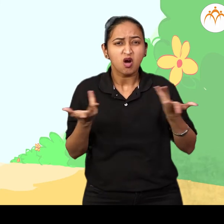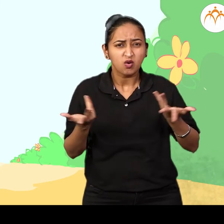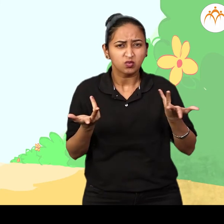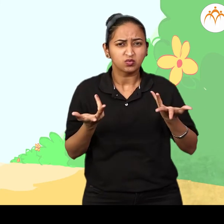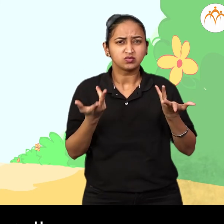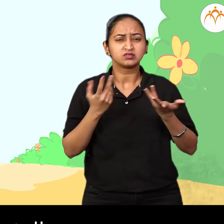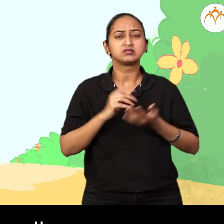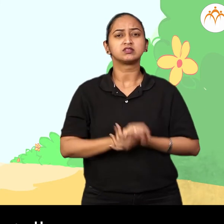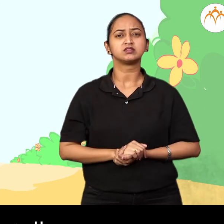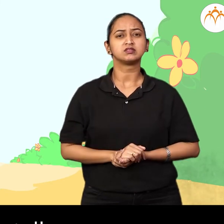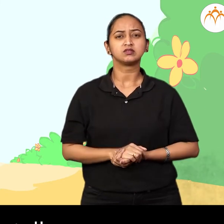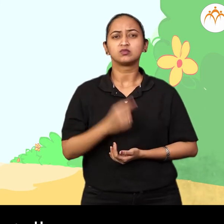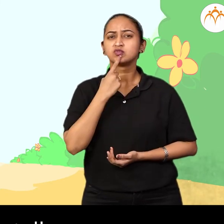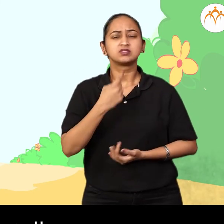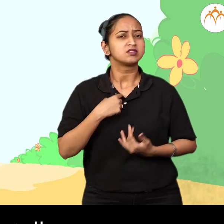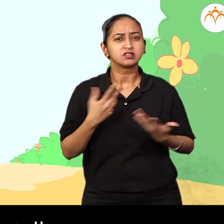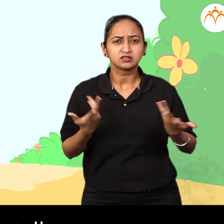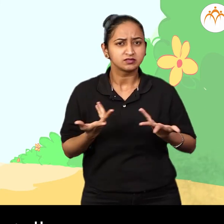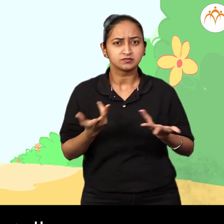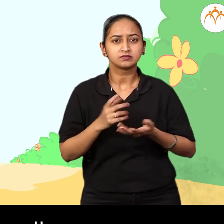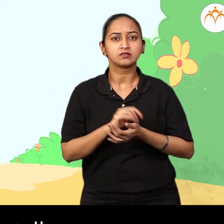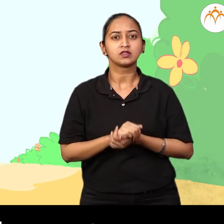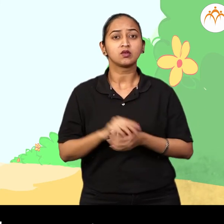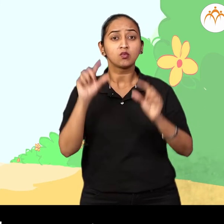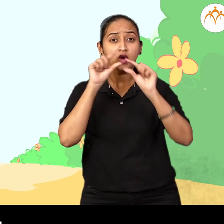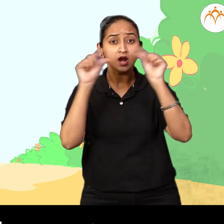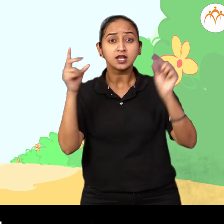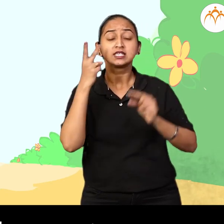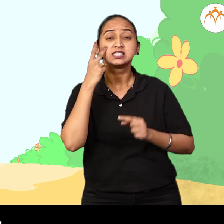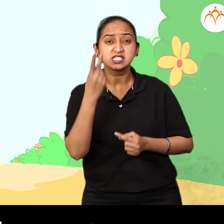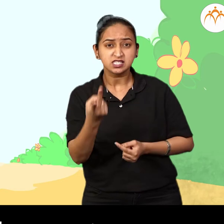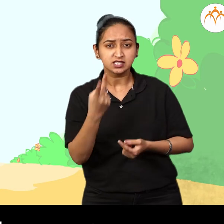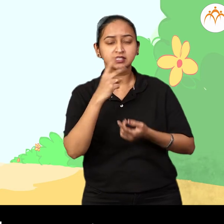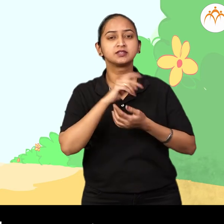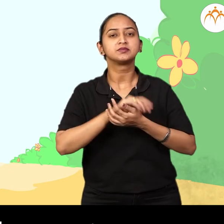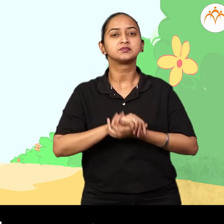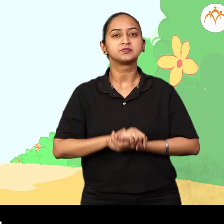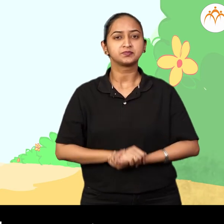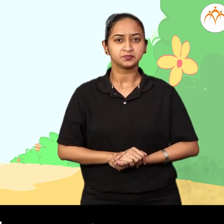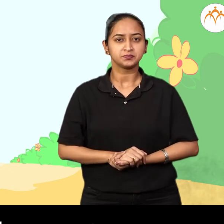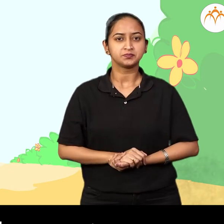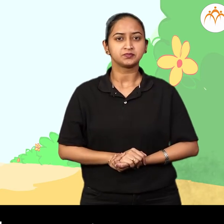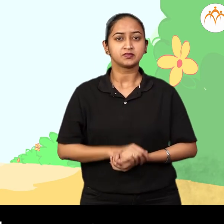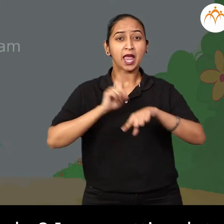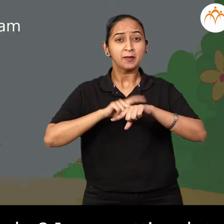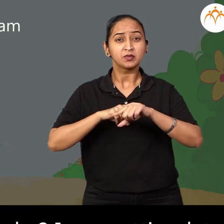Come on, tell me. Have a look at these sentences. How much